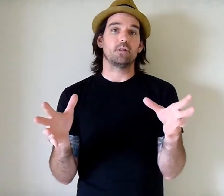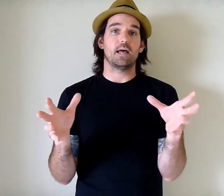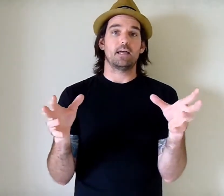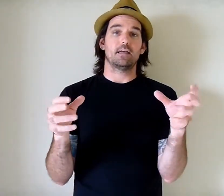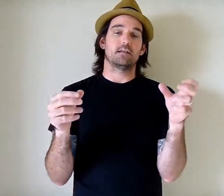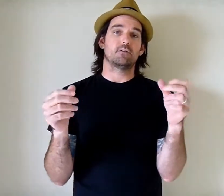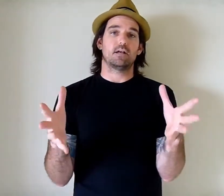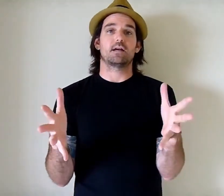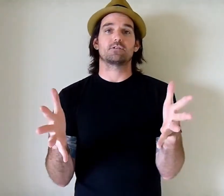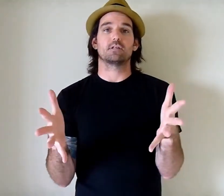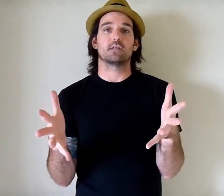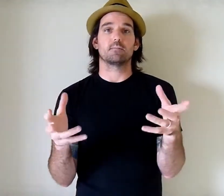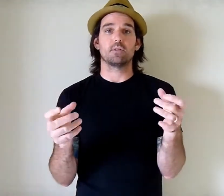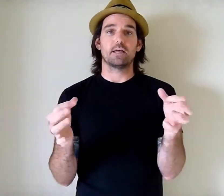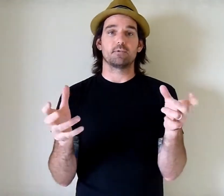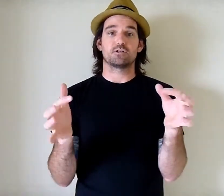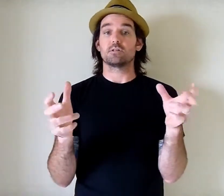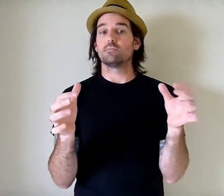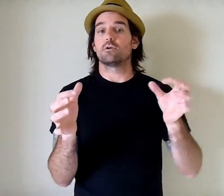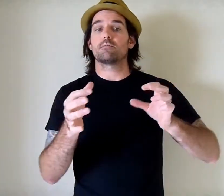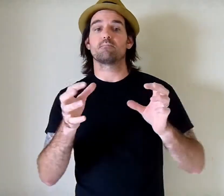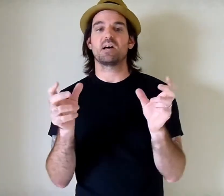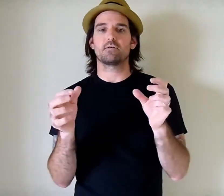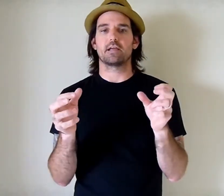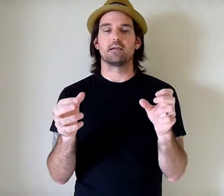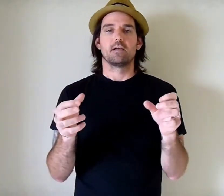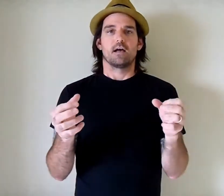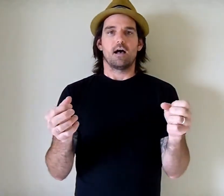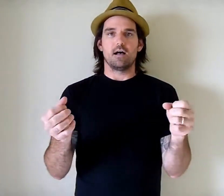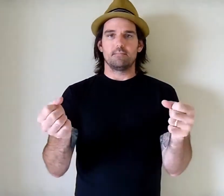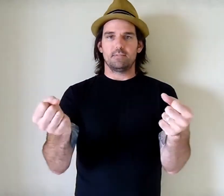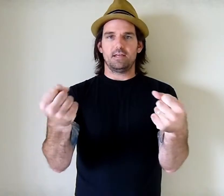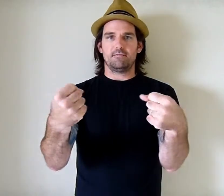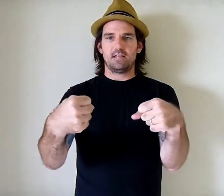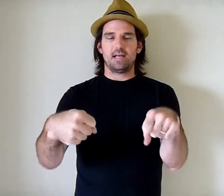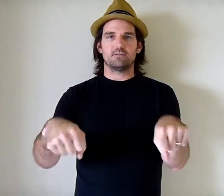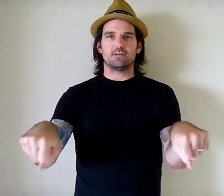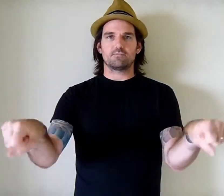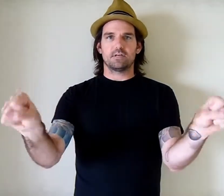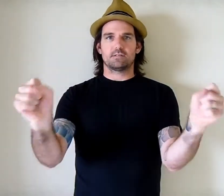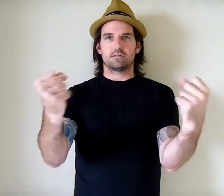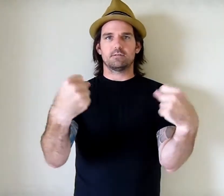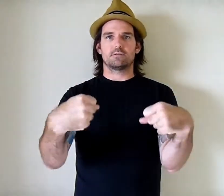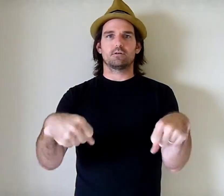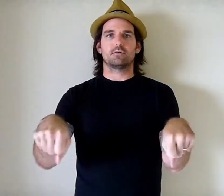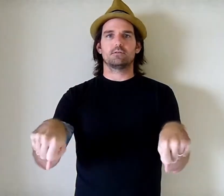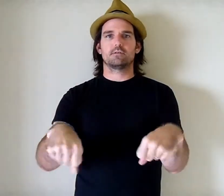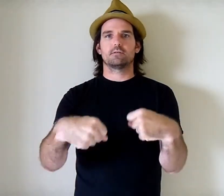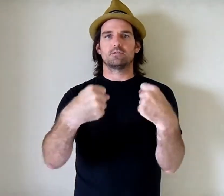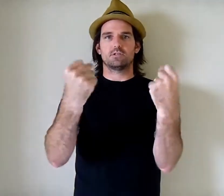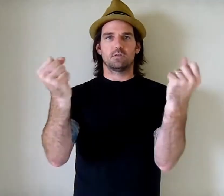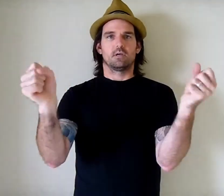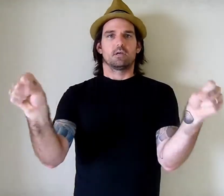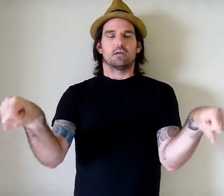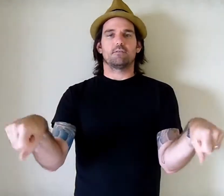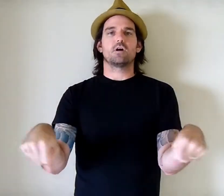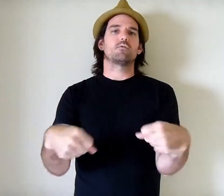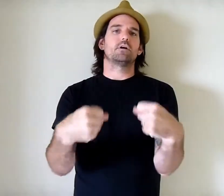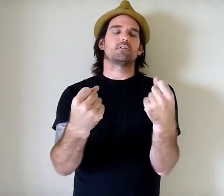play. And you can actually play much more buttery. Then after that I do these wrist circles. Just if you go in one